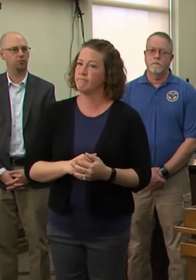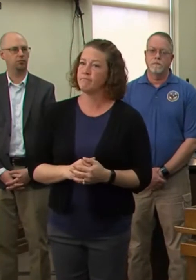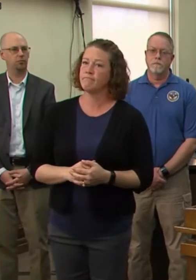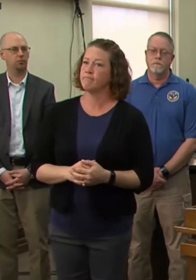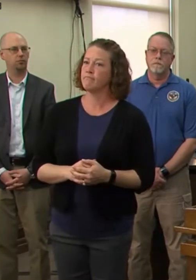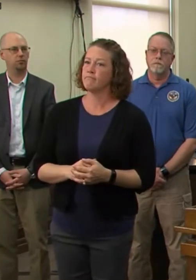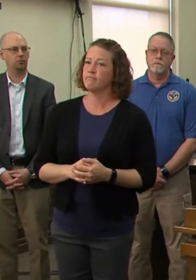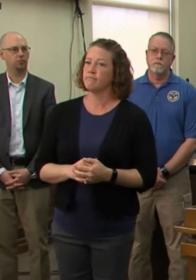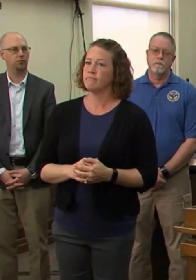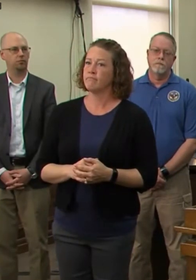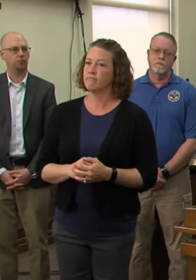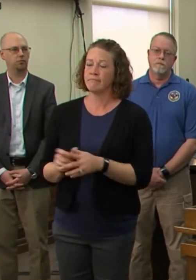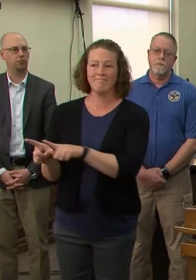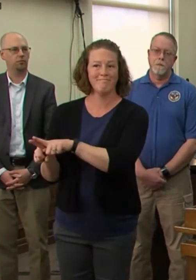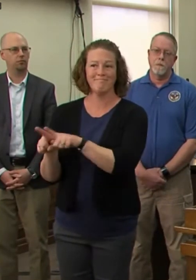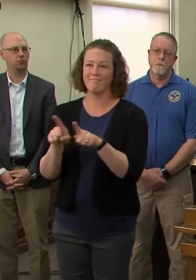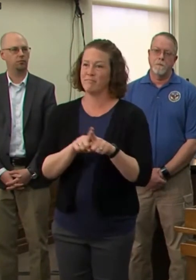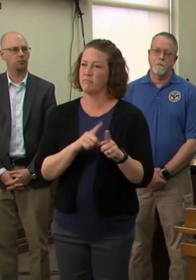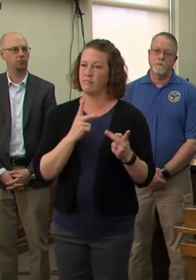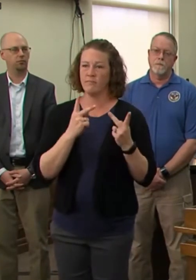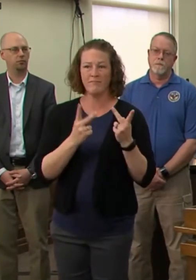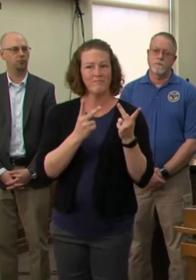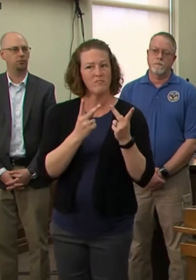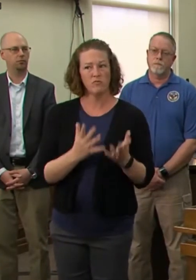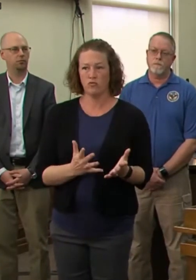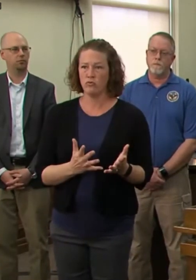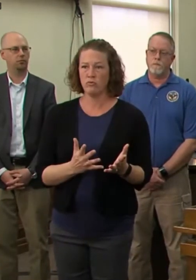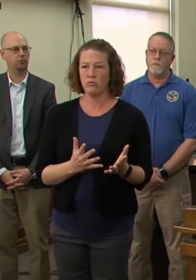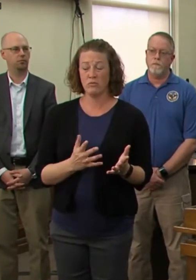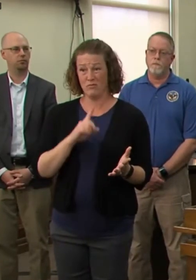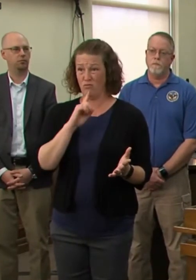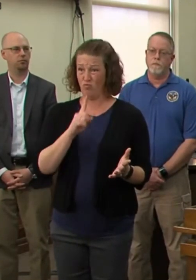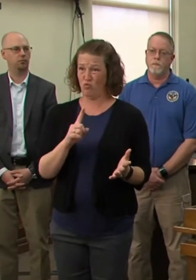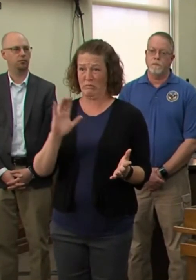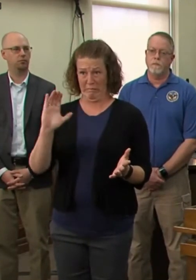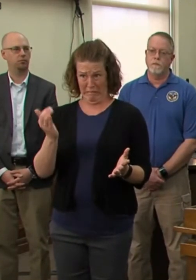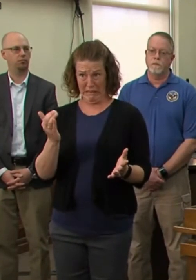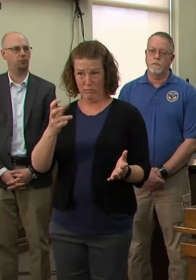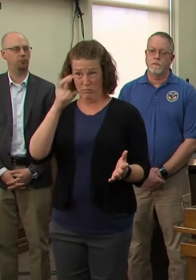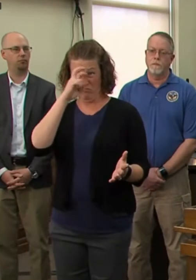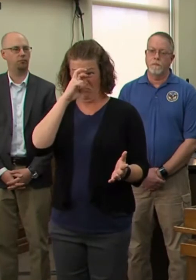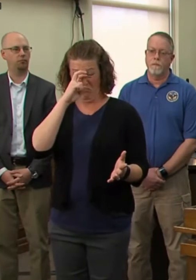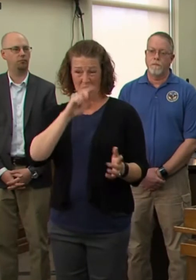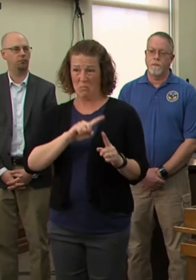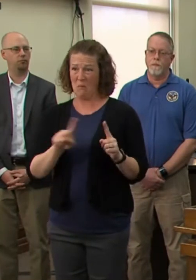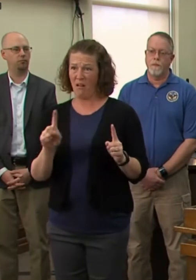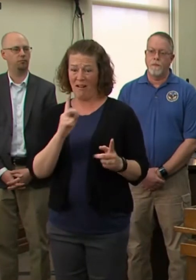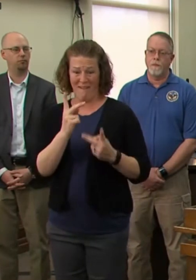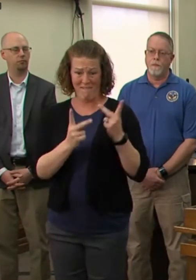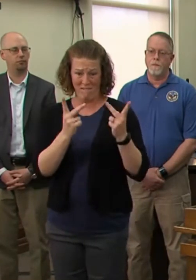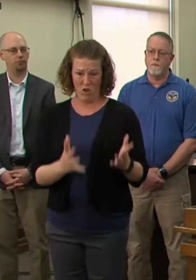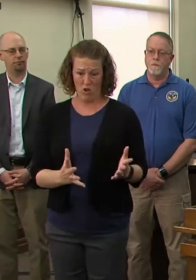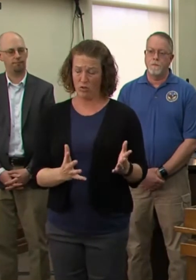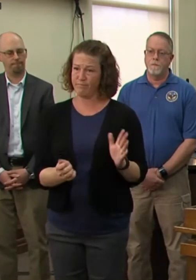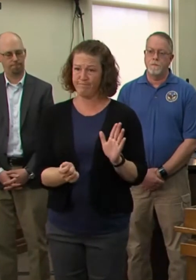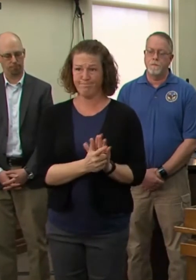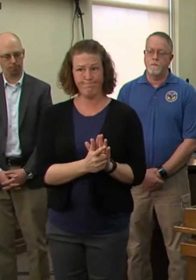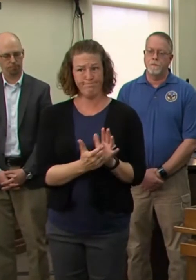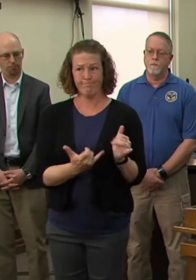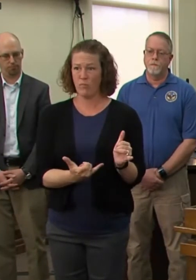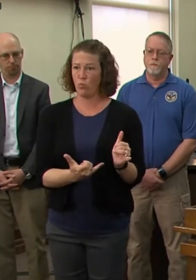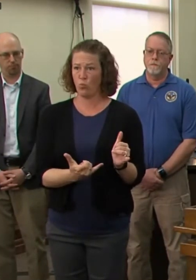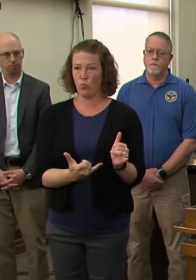visitors, that is why it seems so harsh, but it's why we have to keep visitors out. We know that visitors